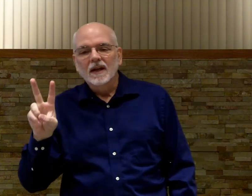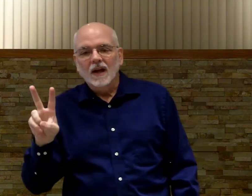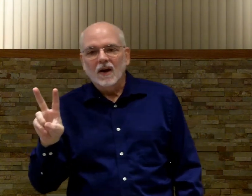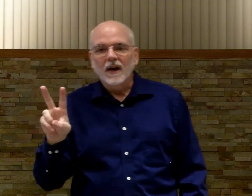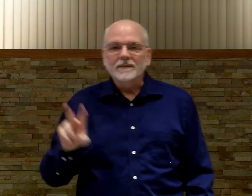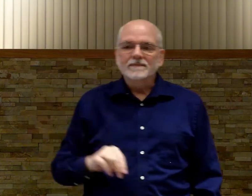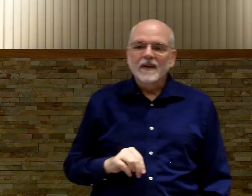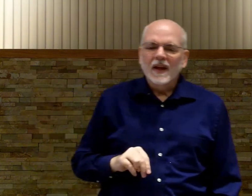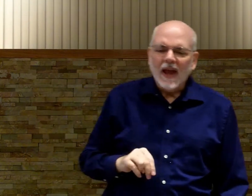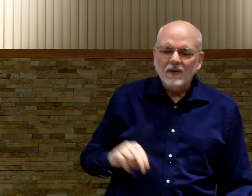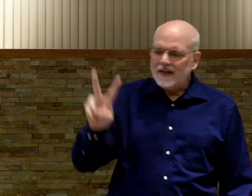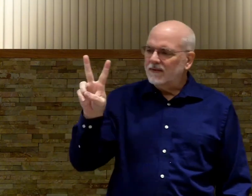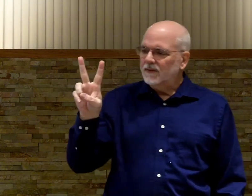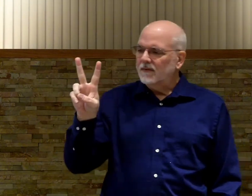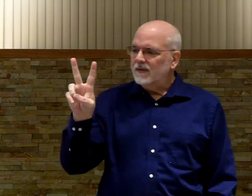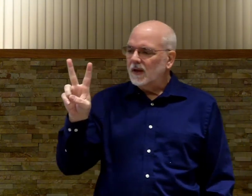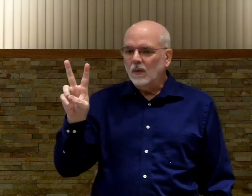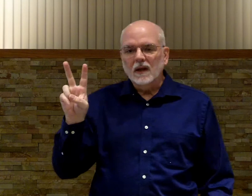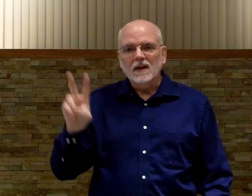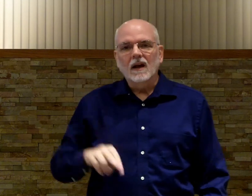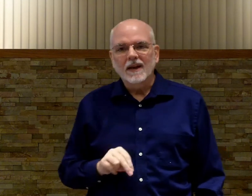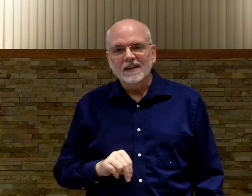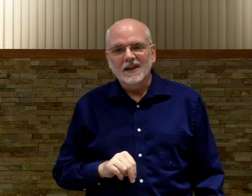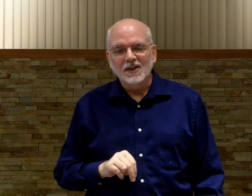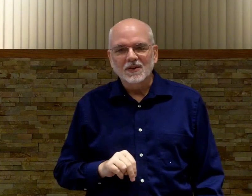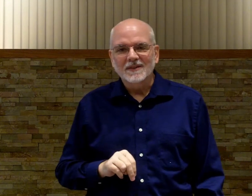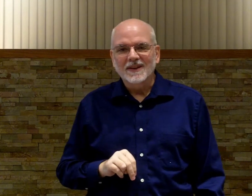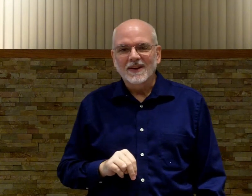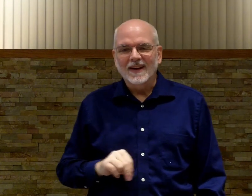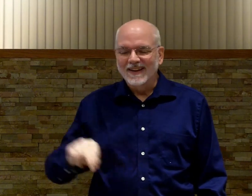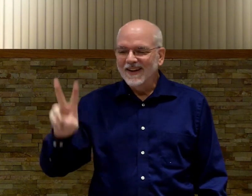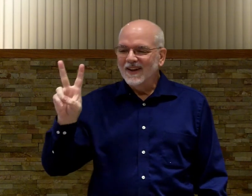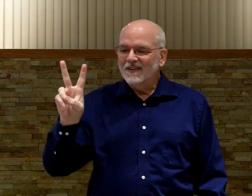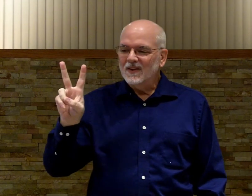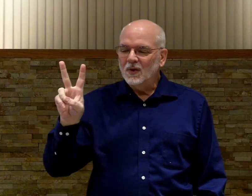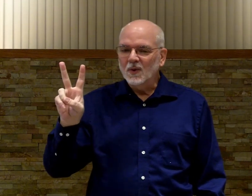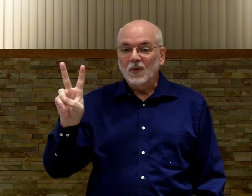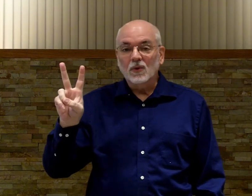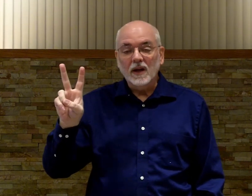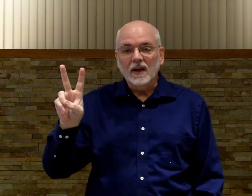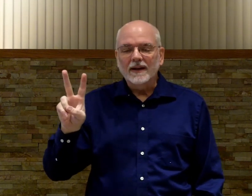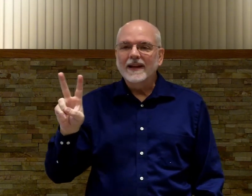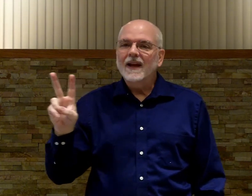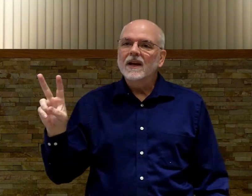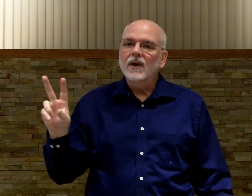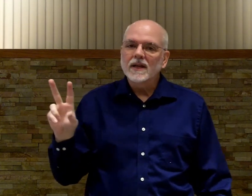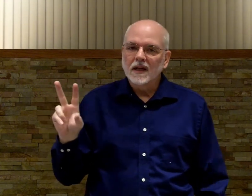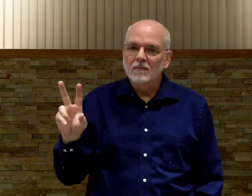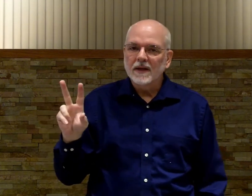All right? How's that different from V? Well, context tells you. All right? Two. Three. Now, here it gets a little bit